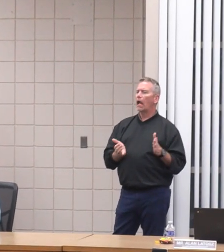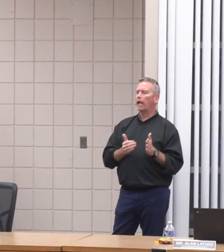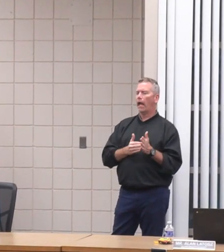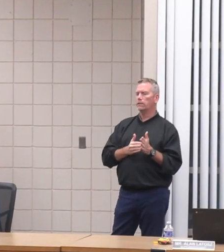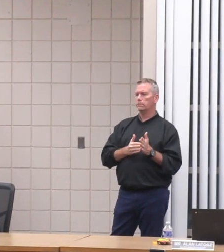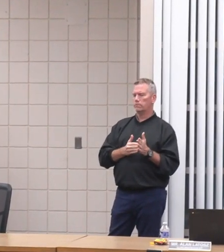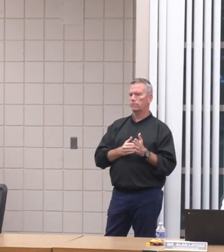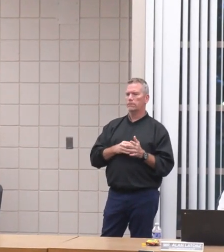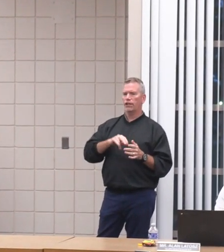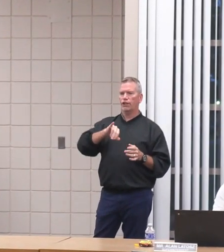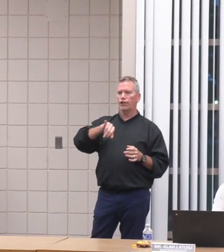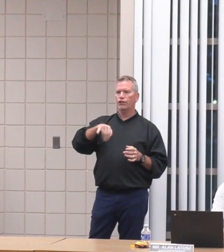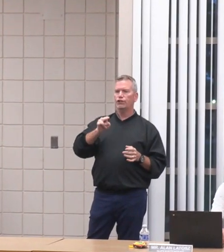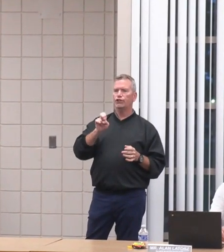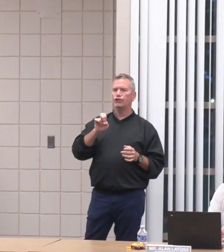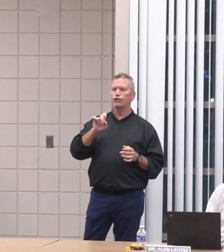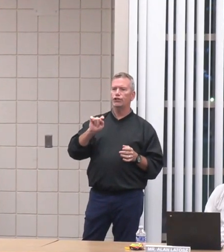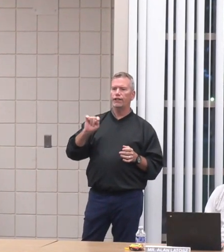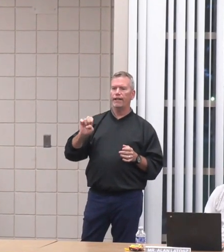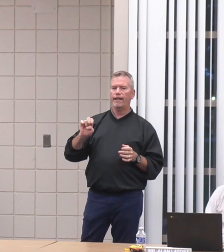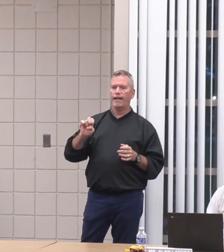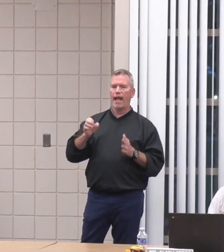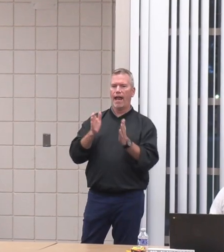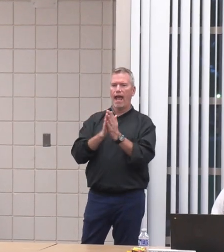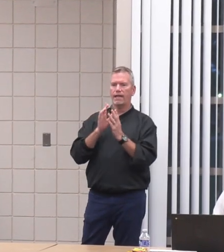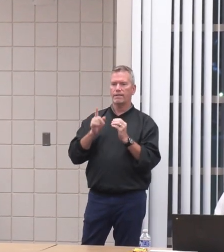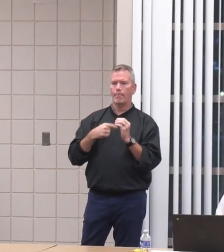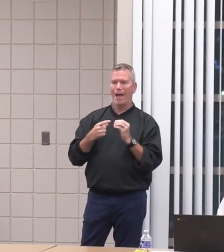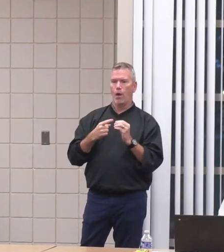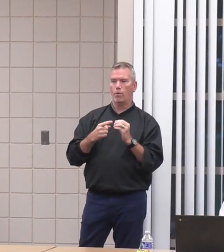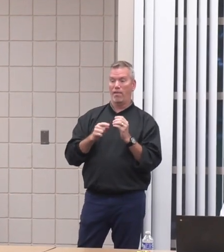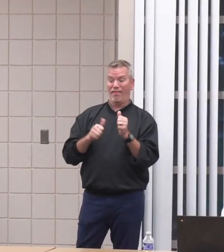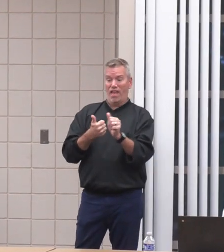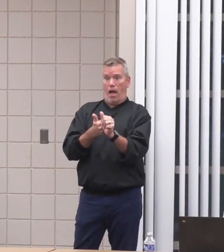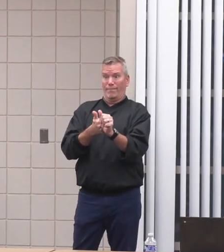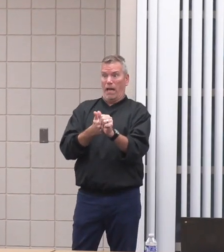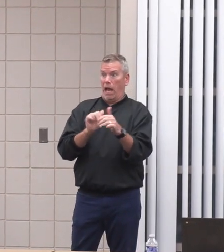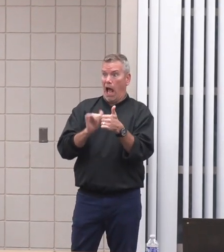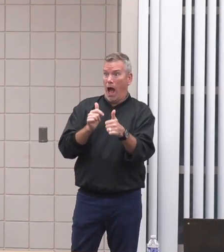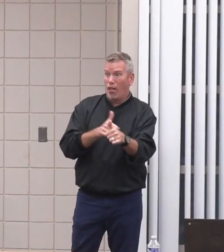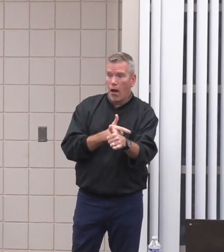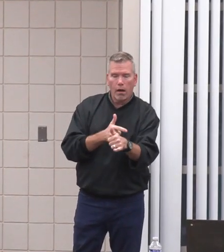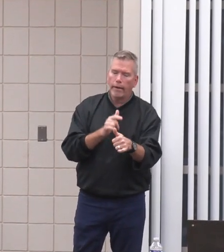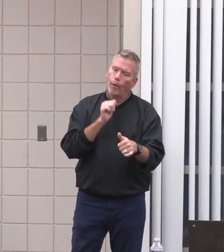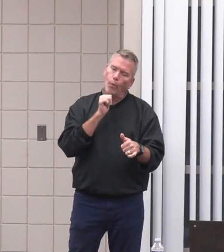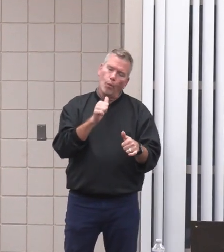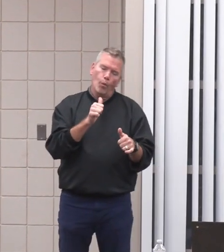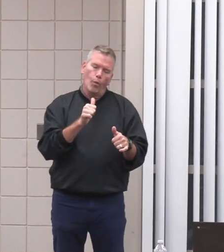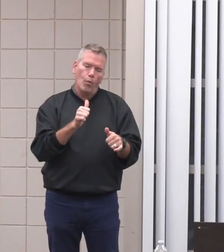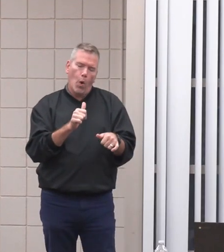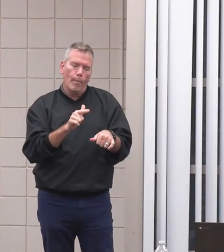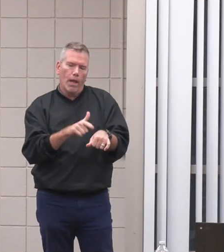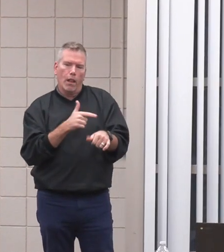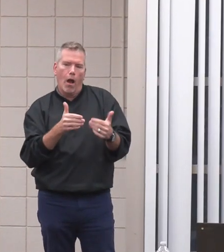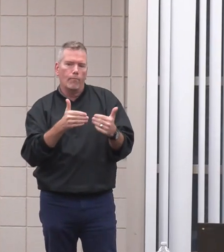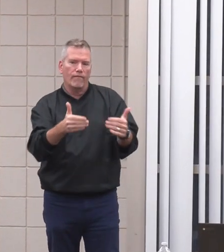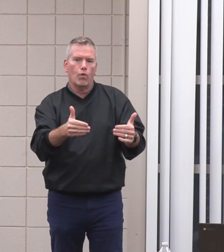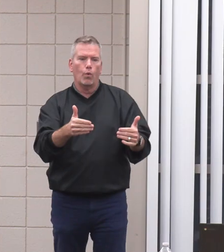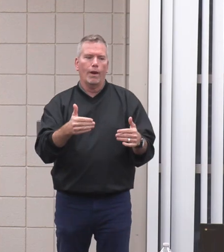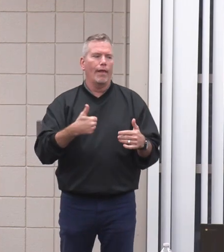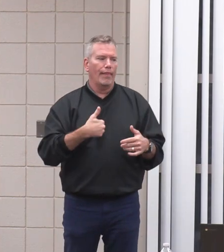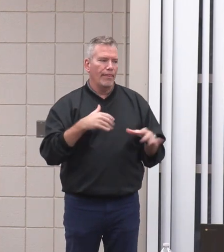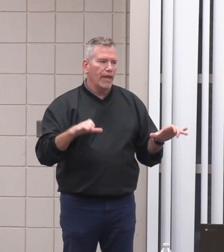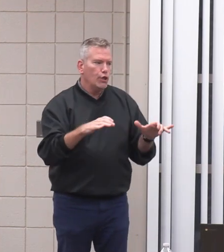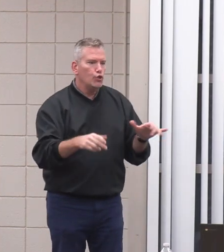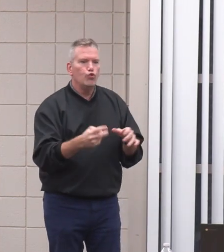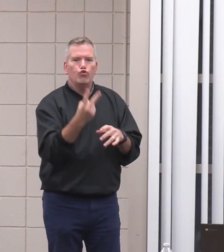and Janet asked about the length of that update, and it won't be that lengthy going forward. They do two updates a